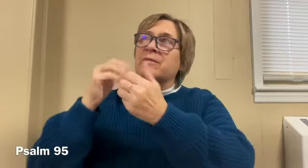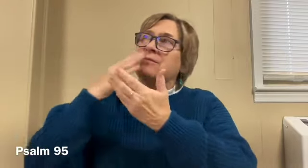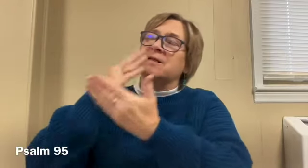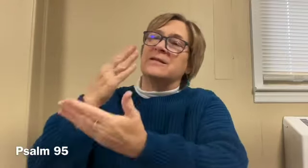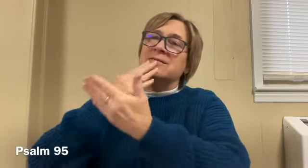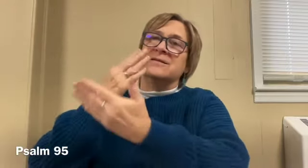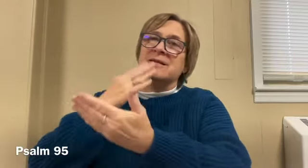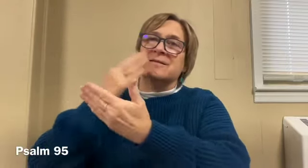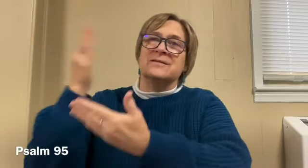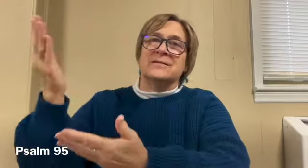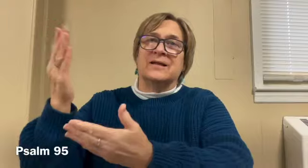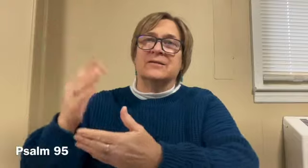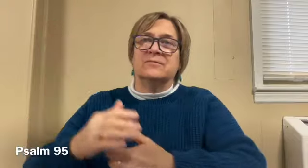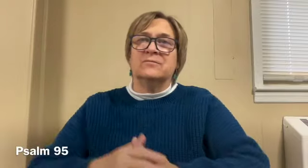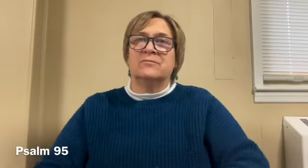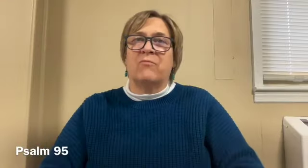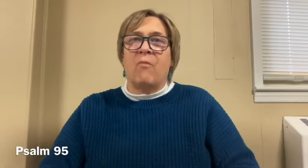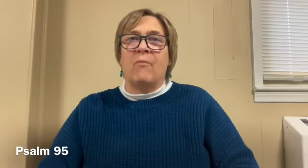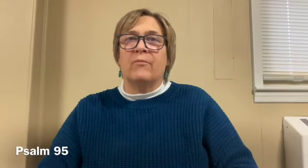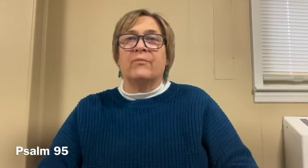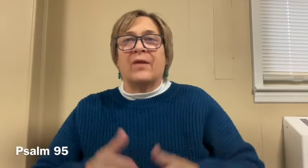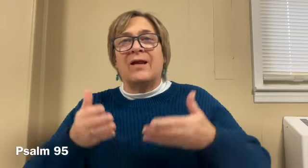let us joyfully sing psalms to him